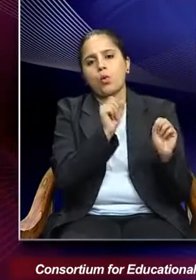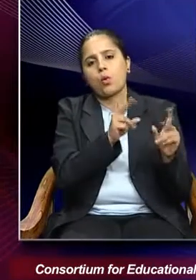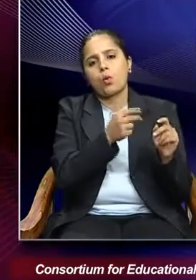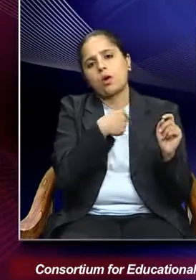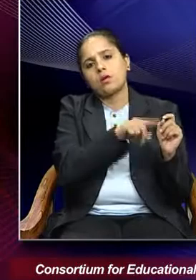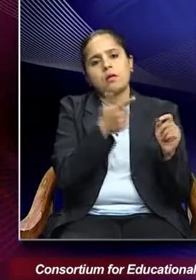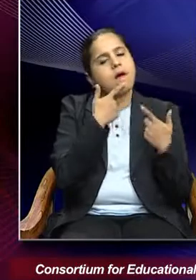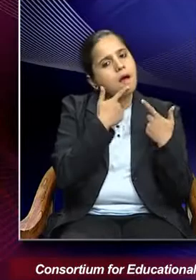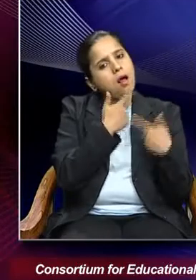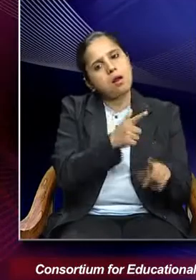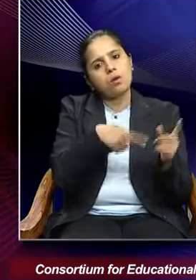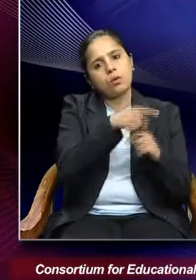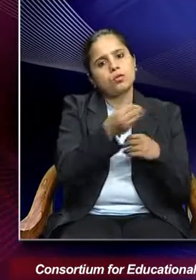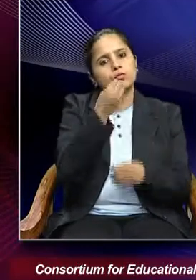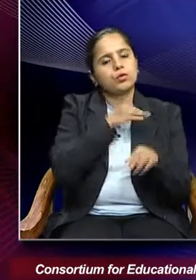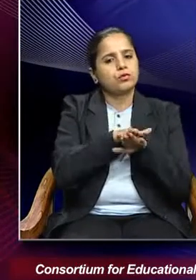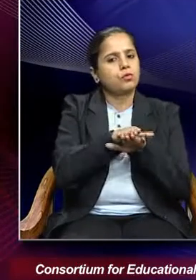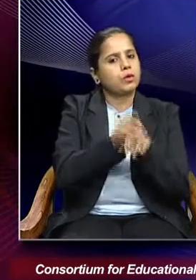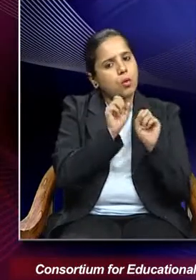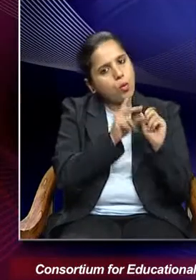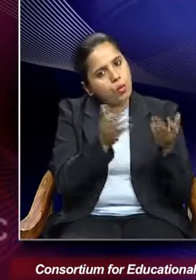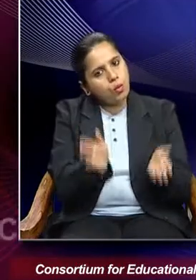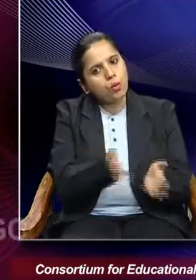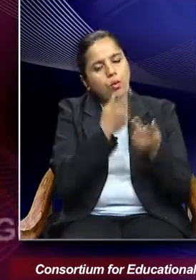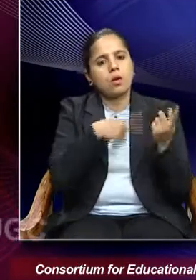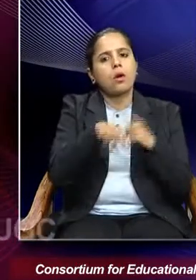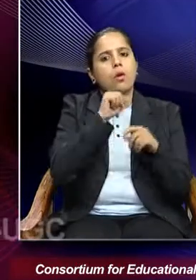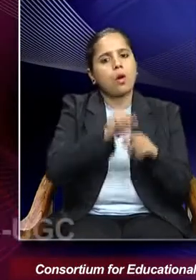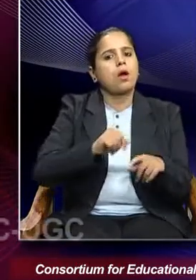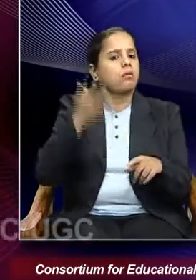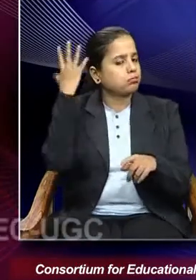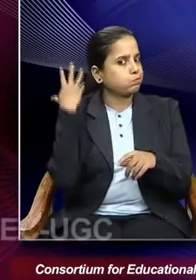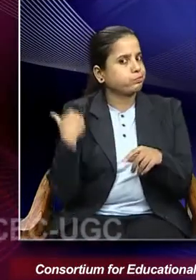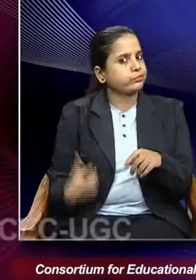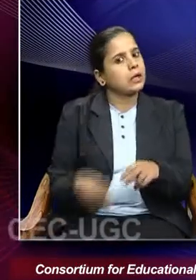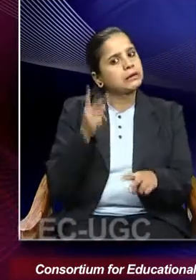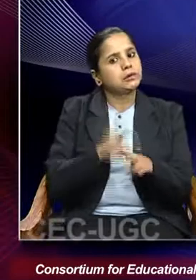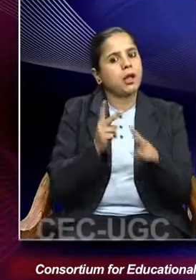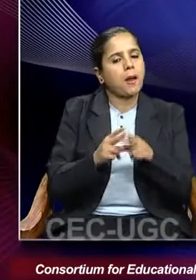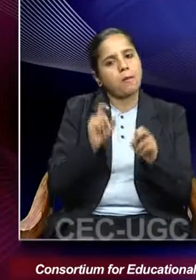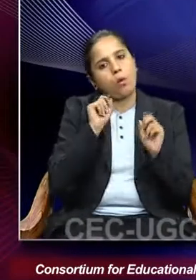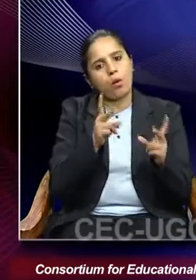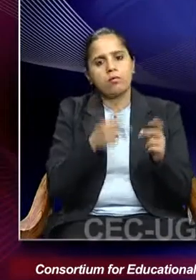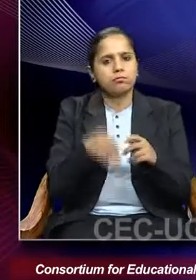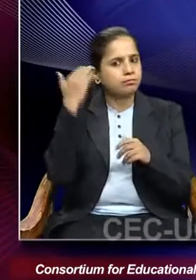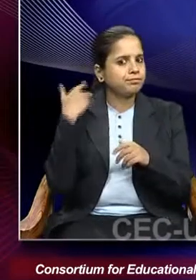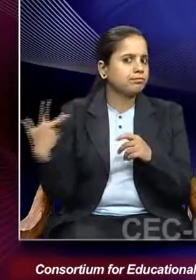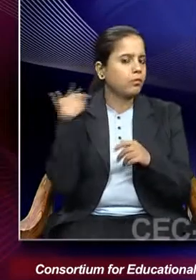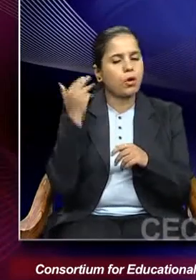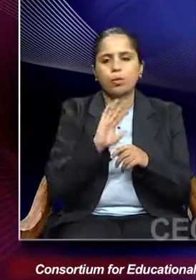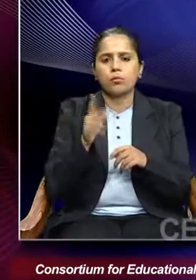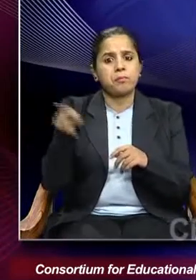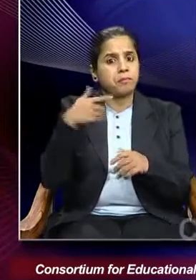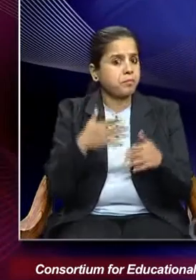she was allowed to eat fish and to retain her long hair and did not subject her